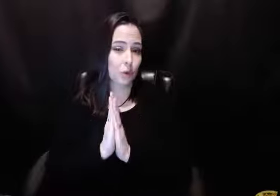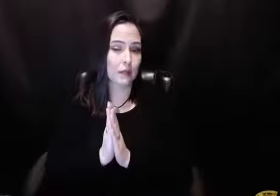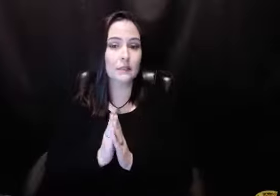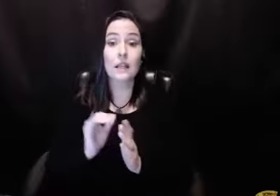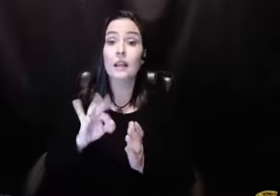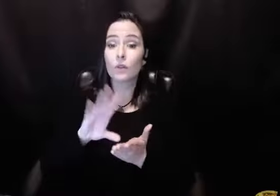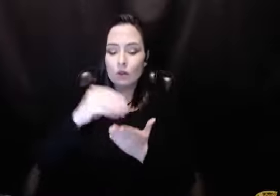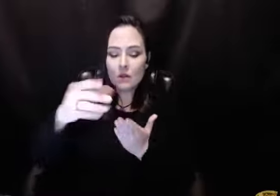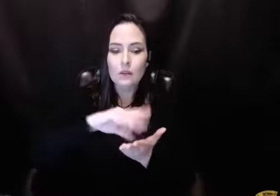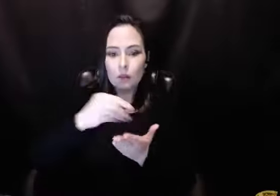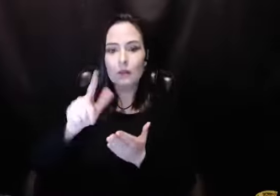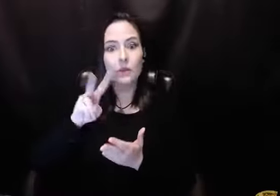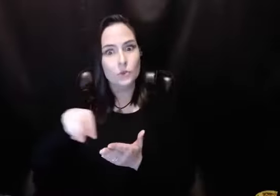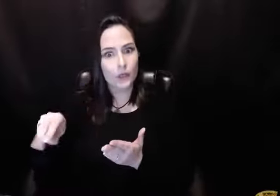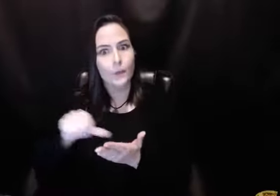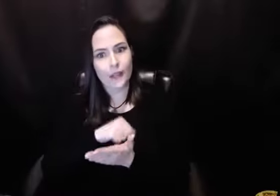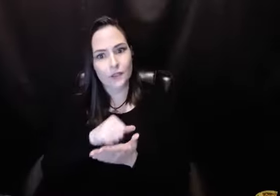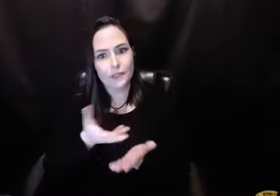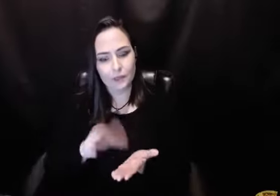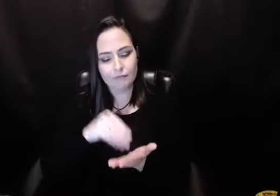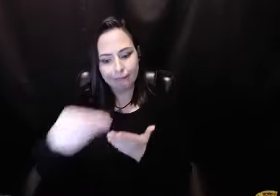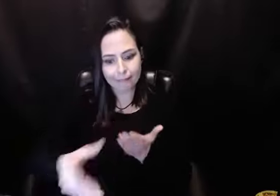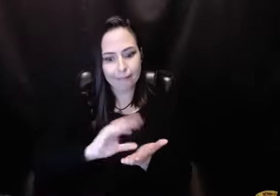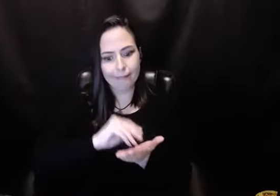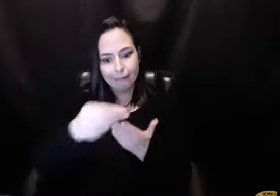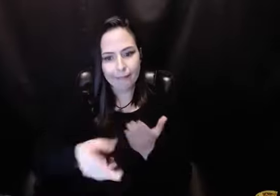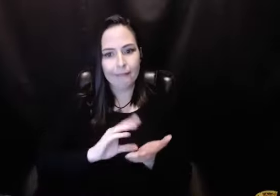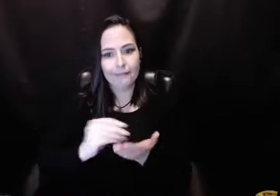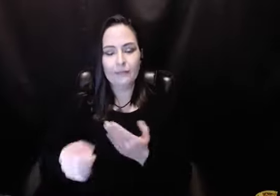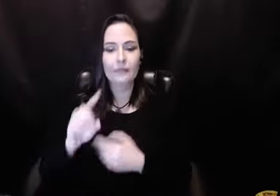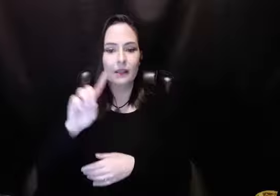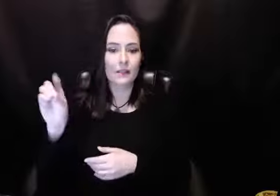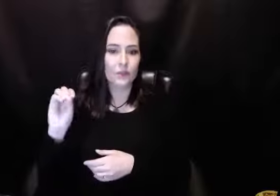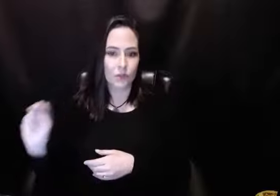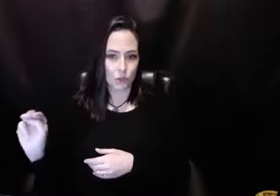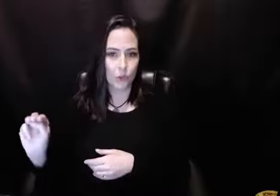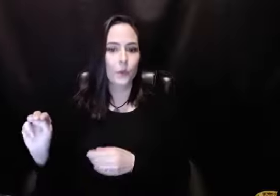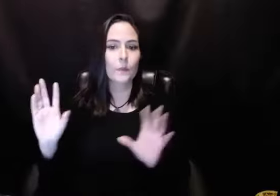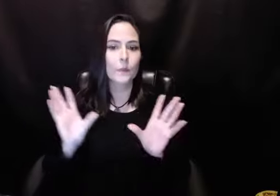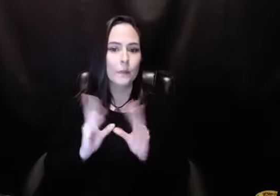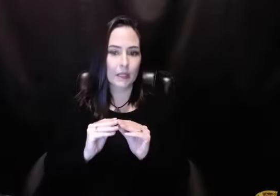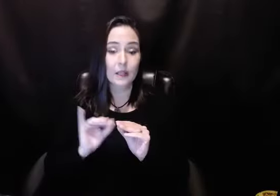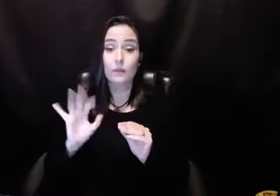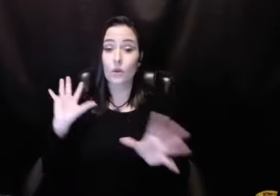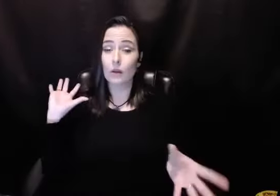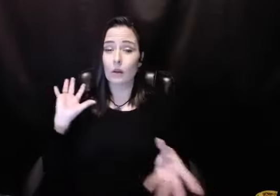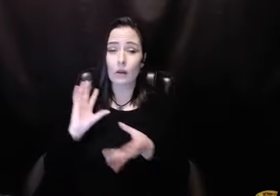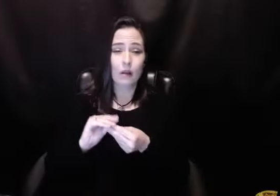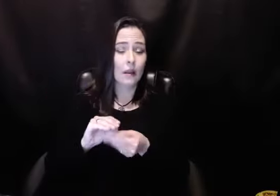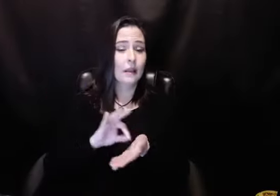And then, because if you take a look around, even if you, if you could flip through the 22 pages that are on this, the